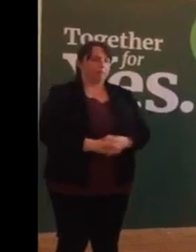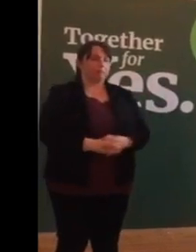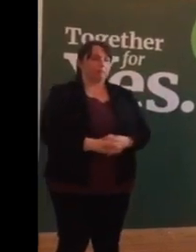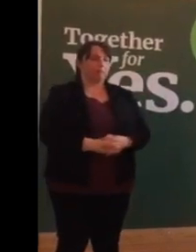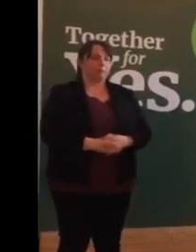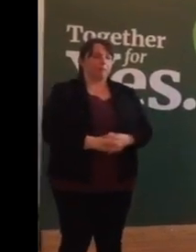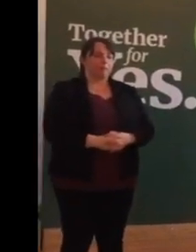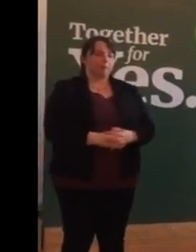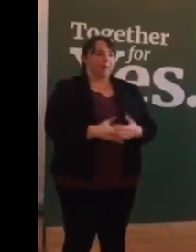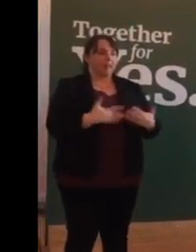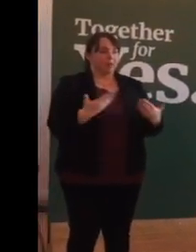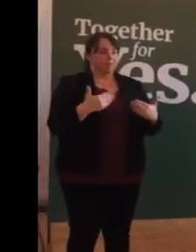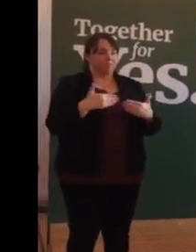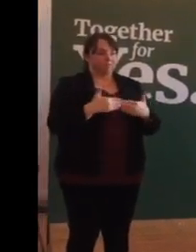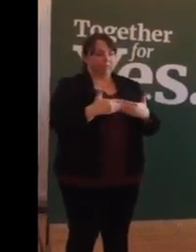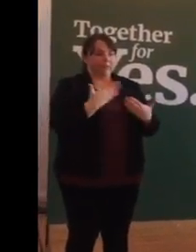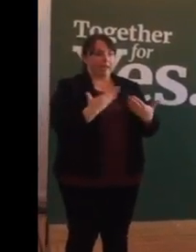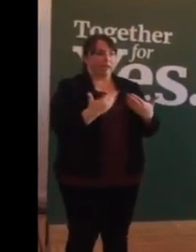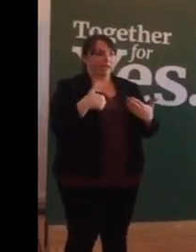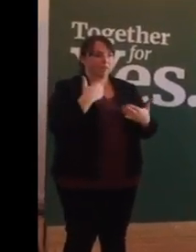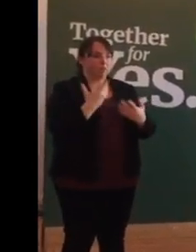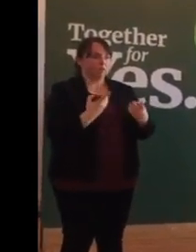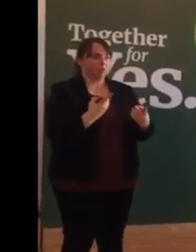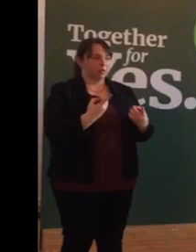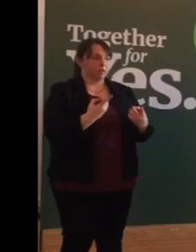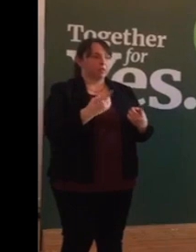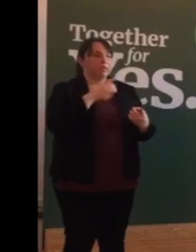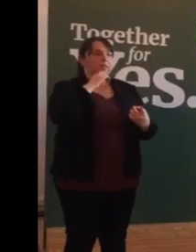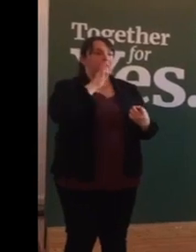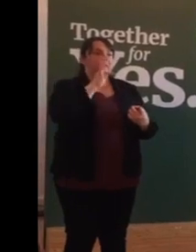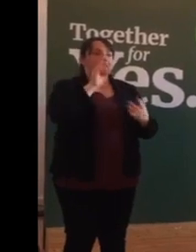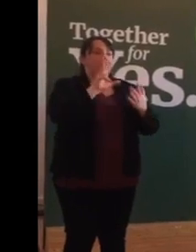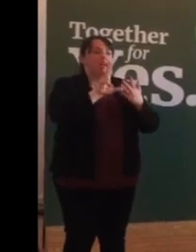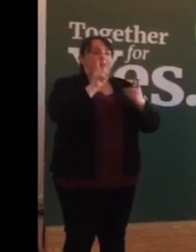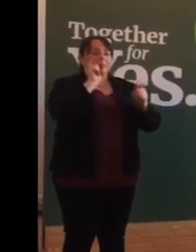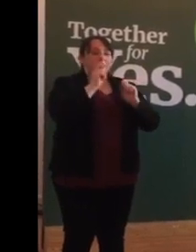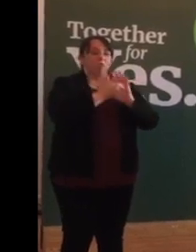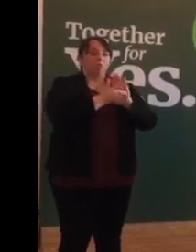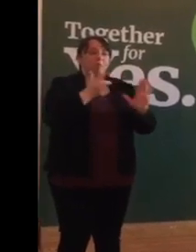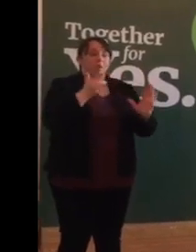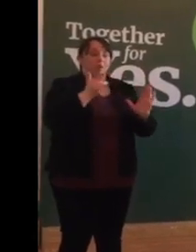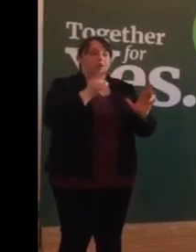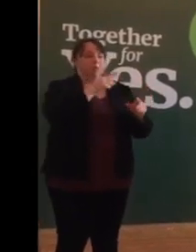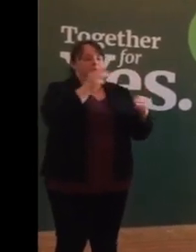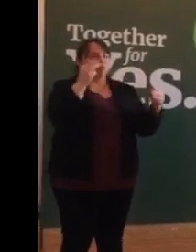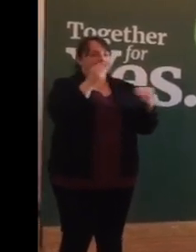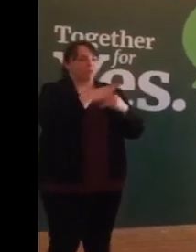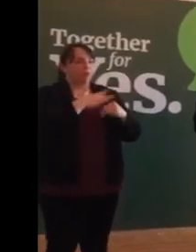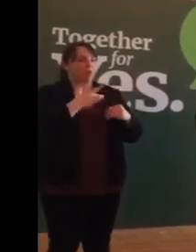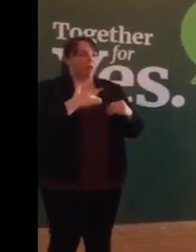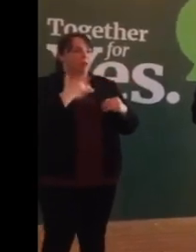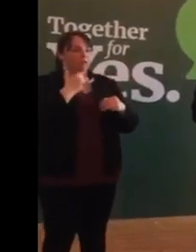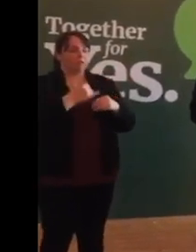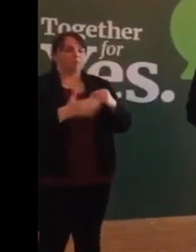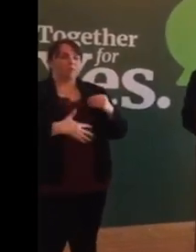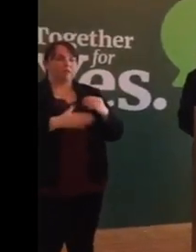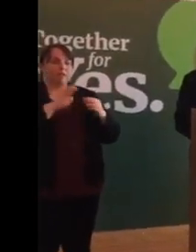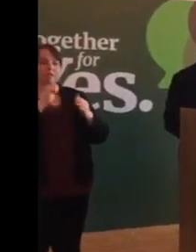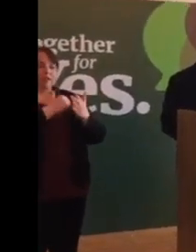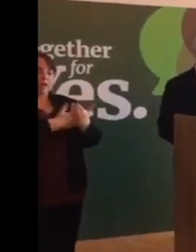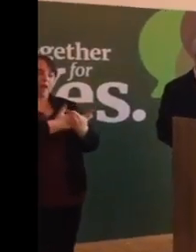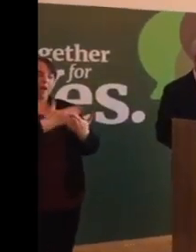So where do we go from here? The first thing to remember is that if the Eighth Amendment is repealed, the Protection of Life and Pregnancy Act 2013